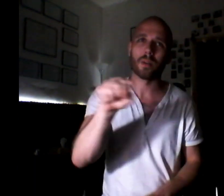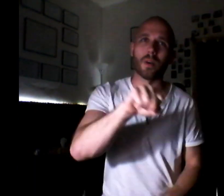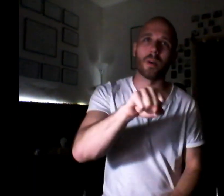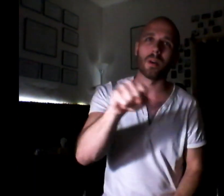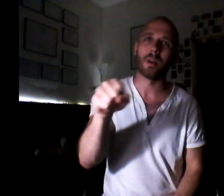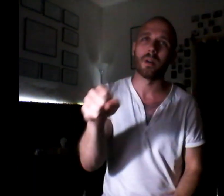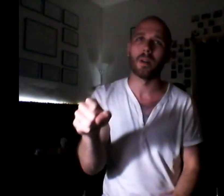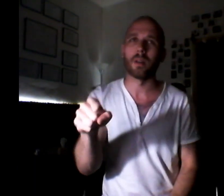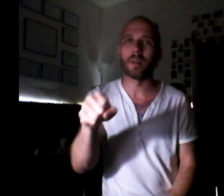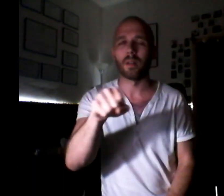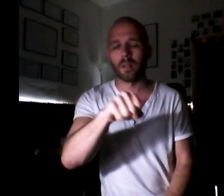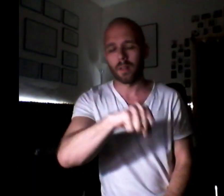your car